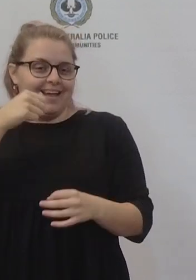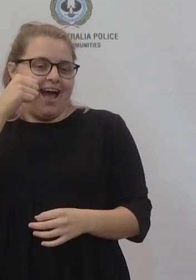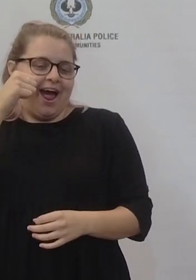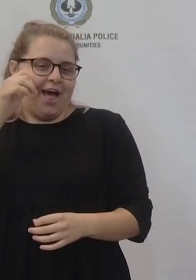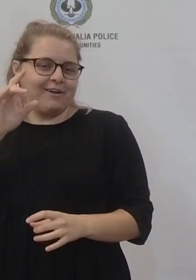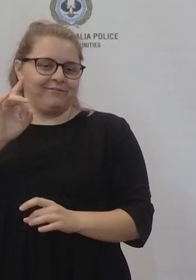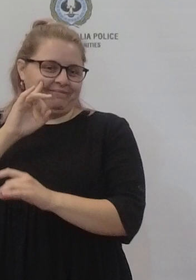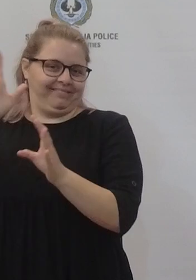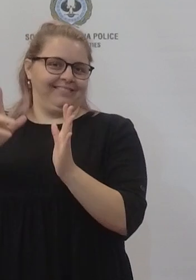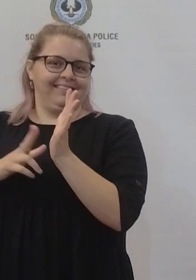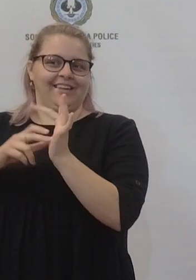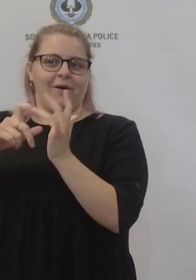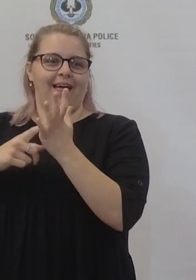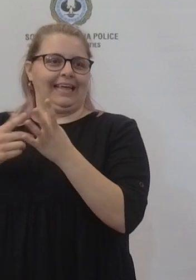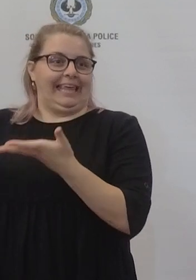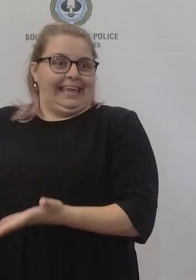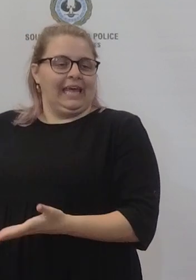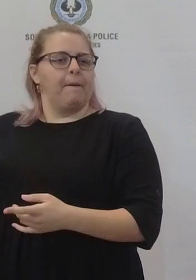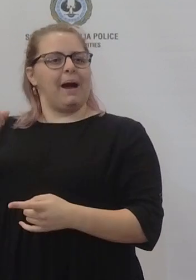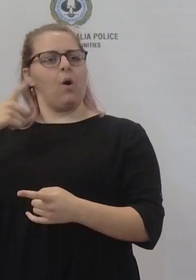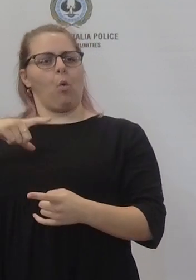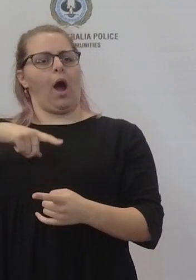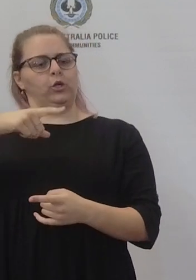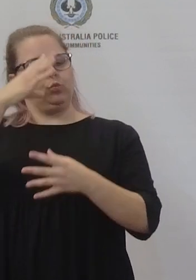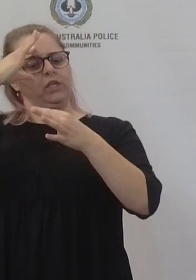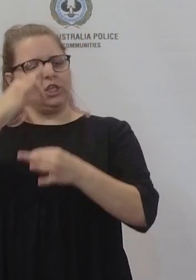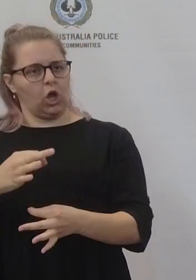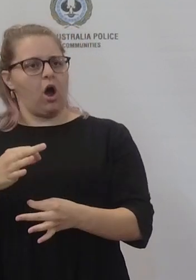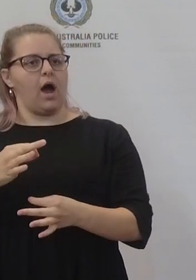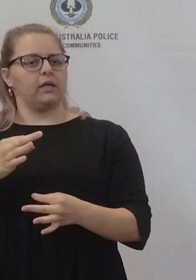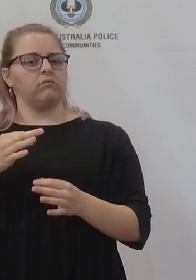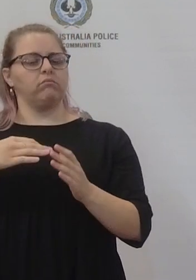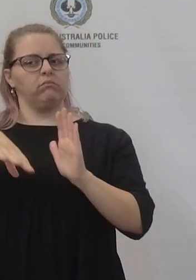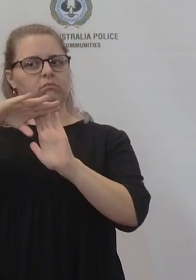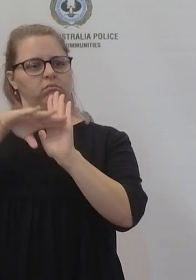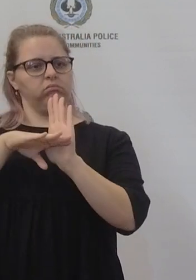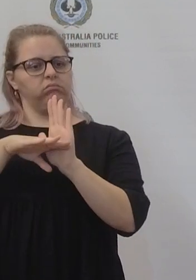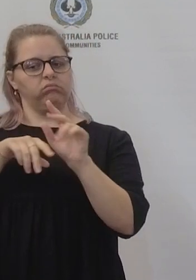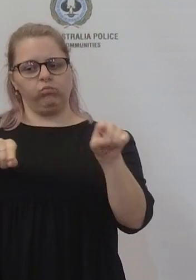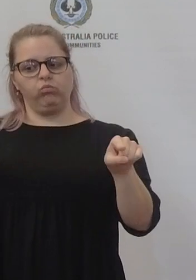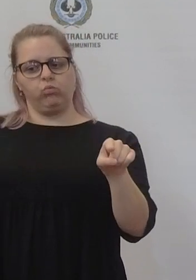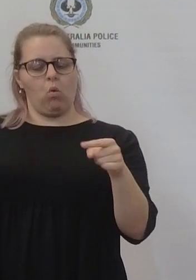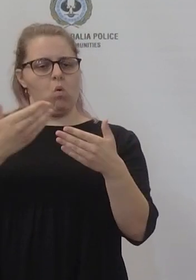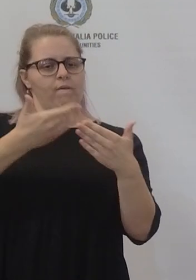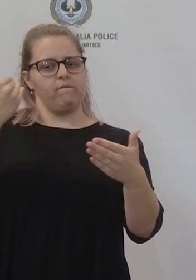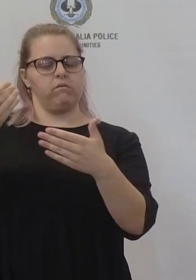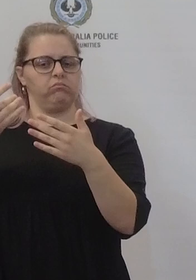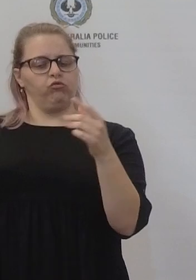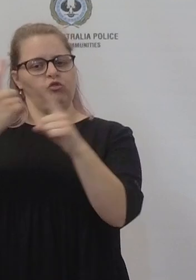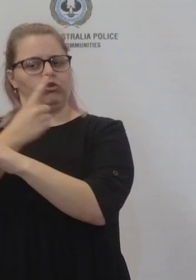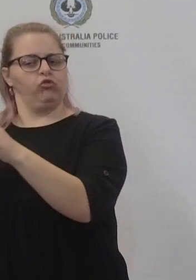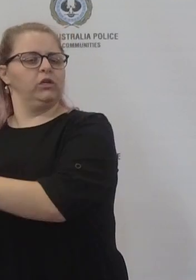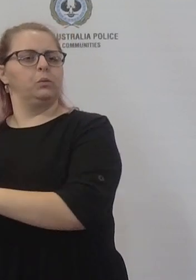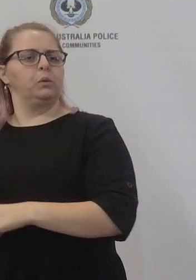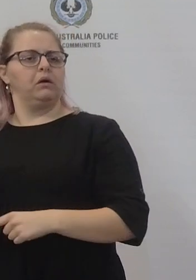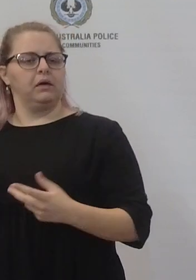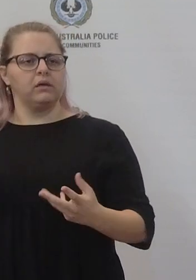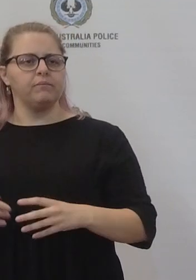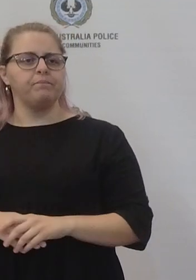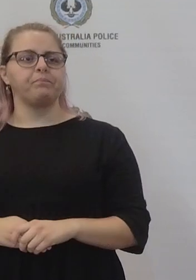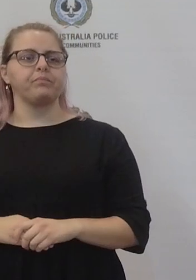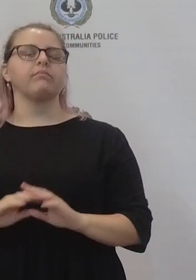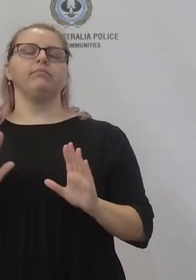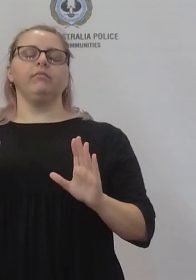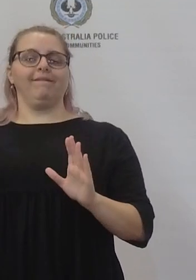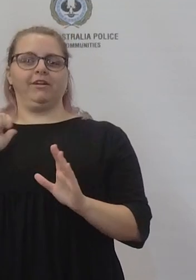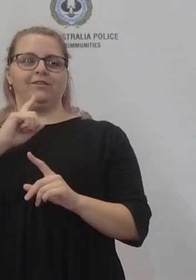But why are we removing the mandates now? What was the check and balance? As I said at the beginning the mandate